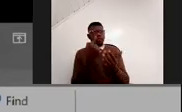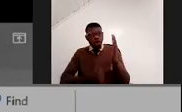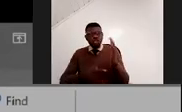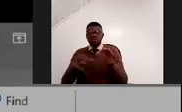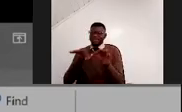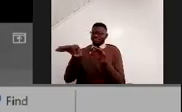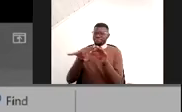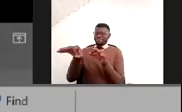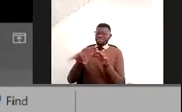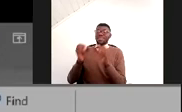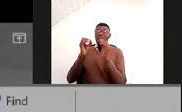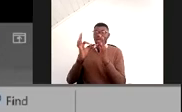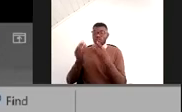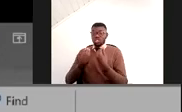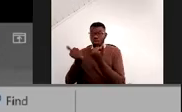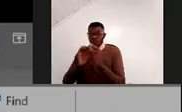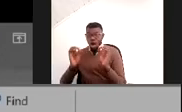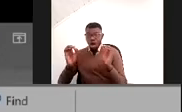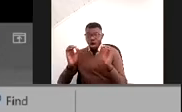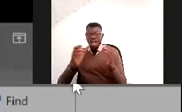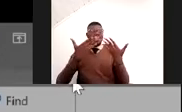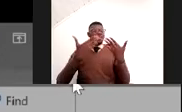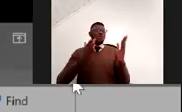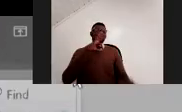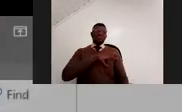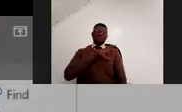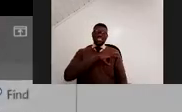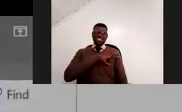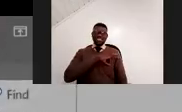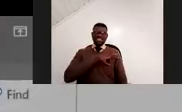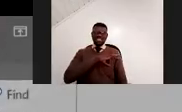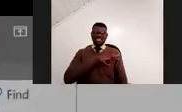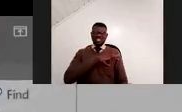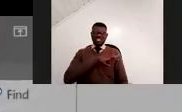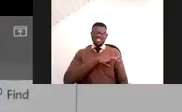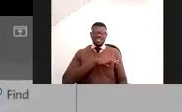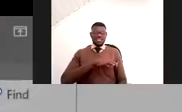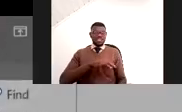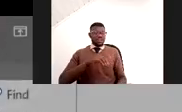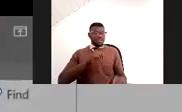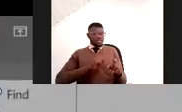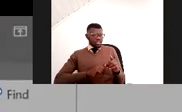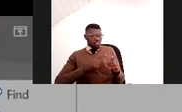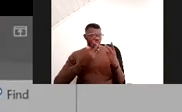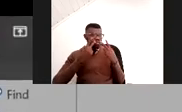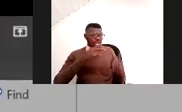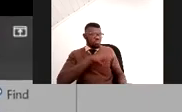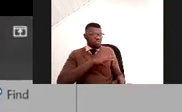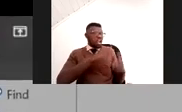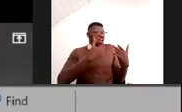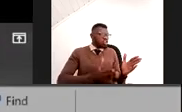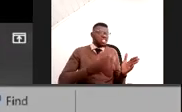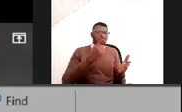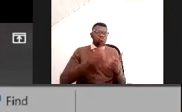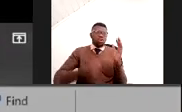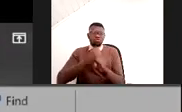lose the entire crop. And when you're talking about roses, it's not that you say, okay, I lose this crop that I put new seeds in, and in three